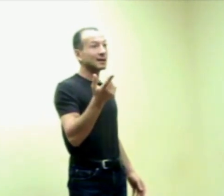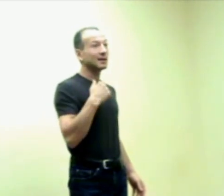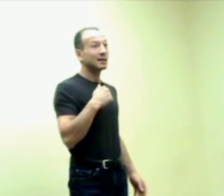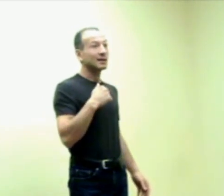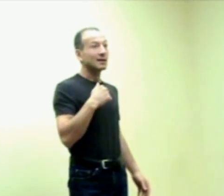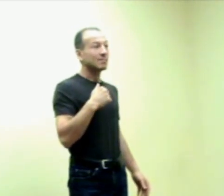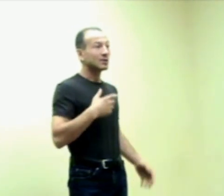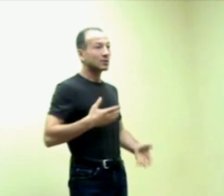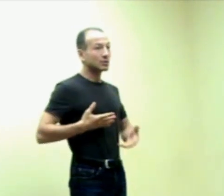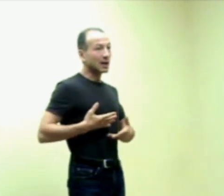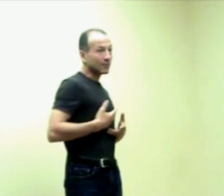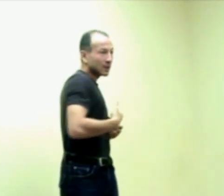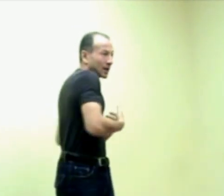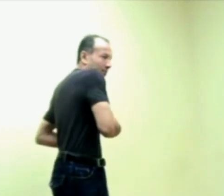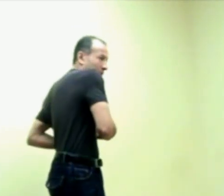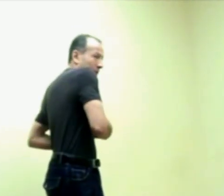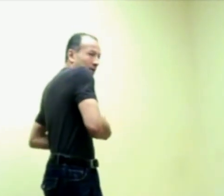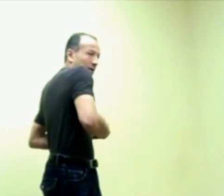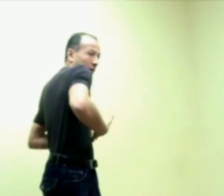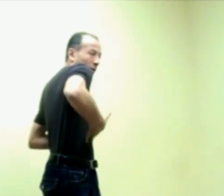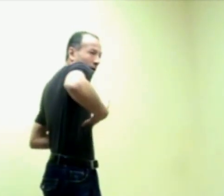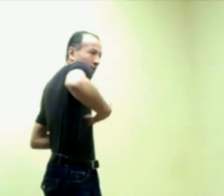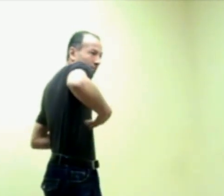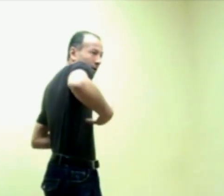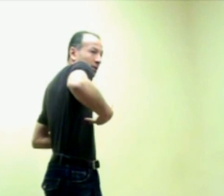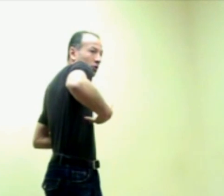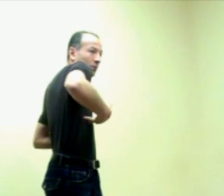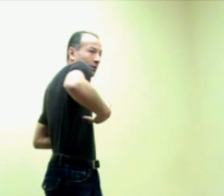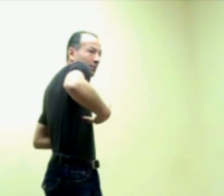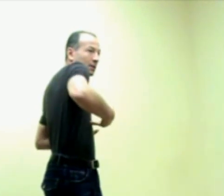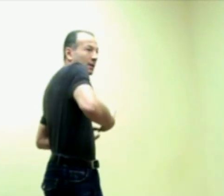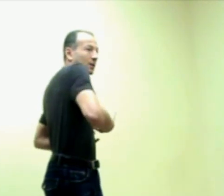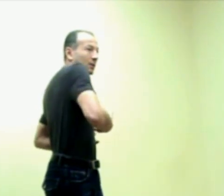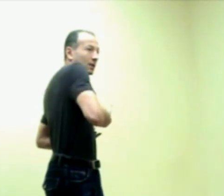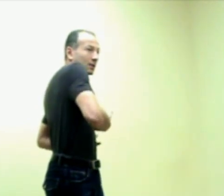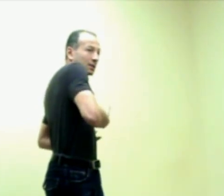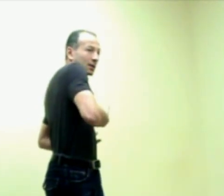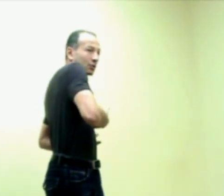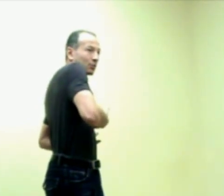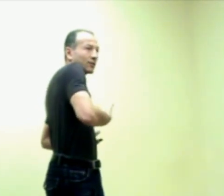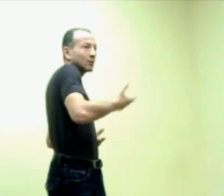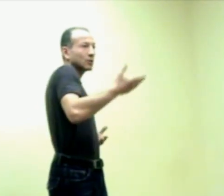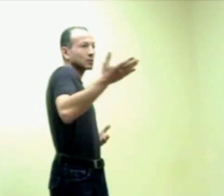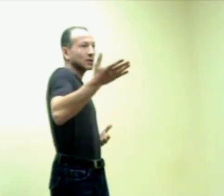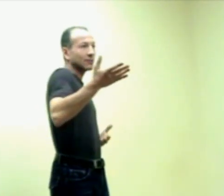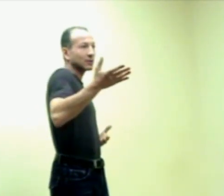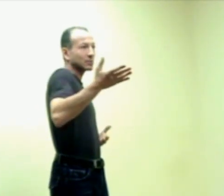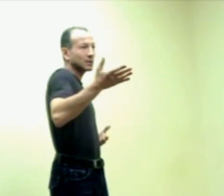because your diaphragm in one place is open a bit the other one is starting to push everybody else for diaphragm right